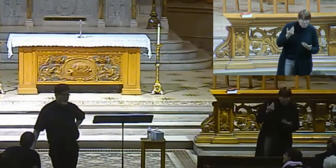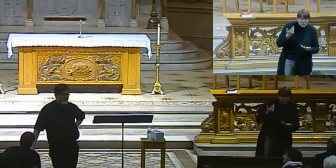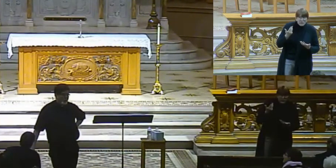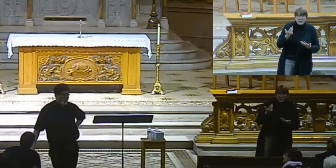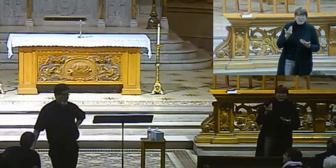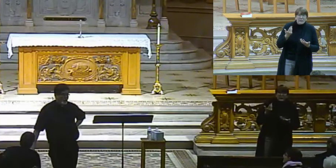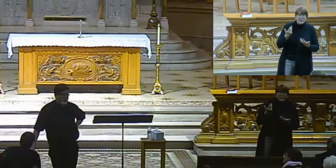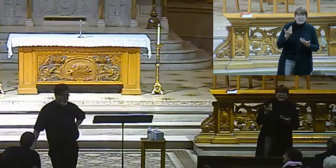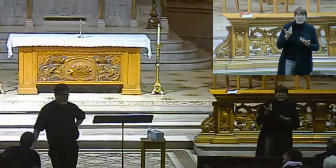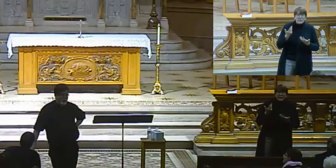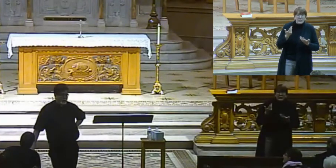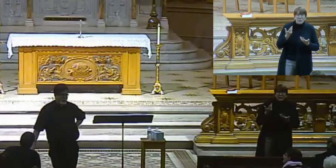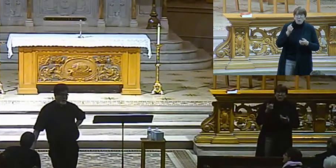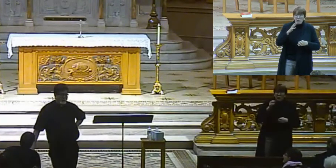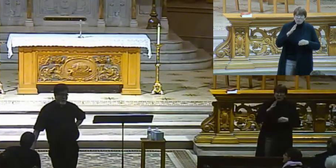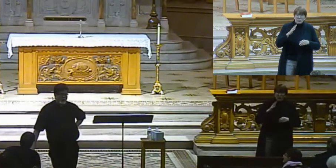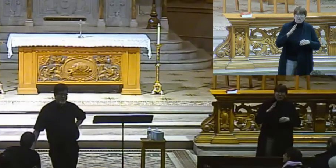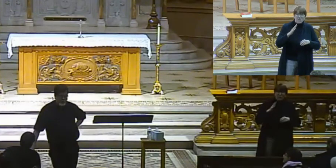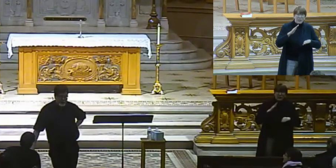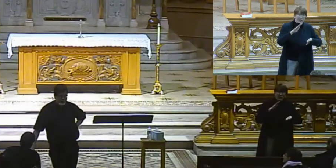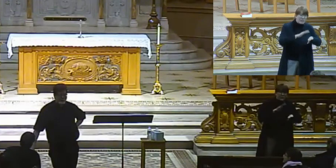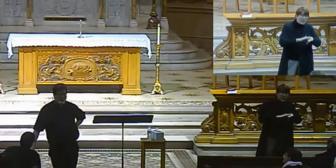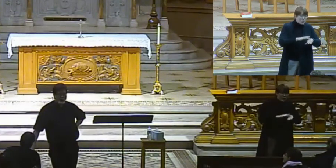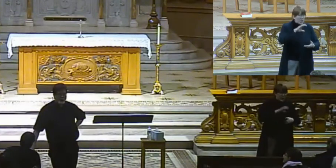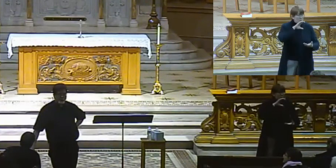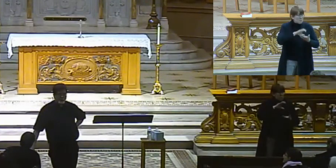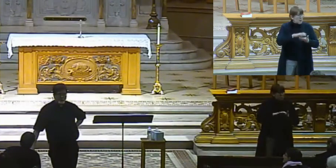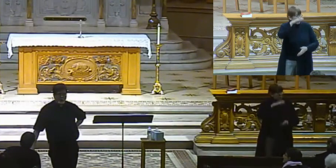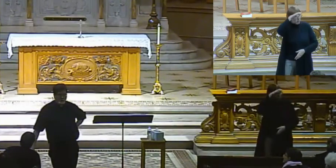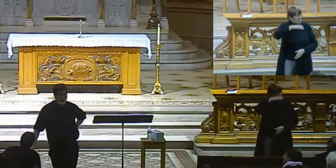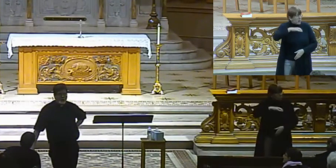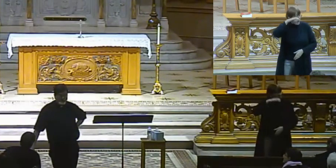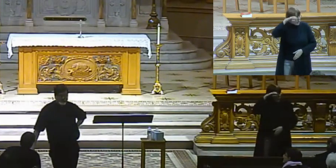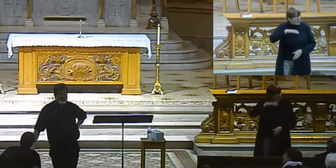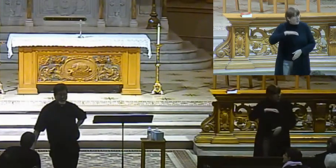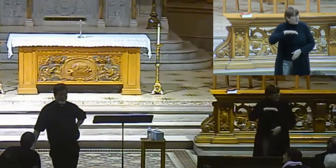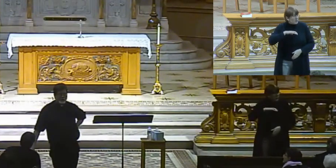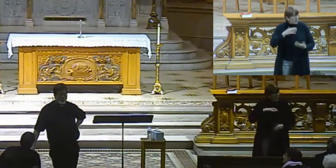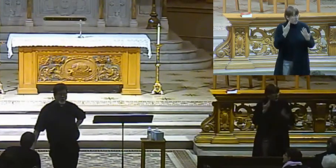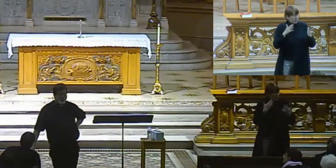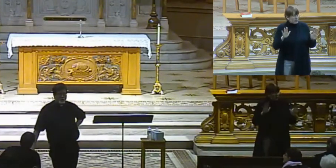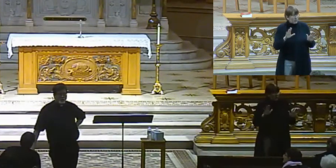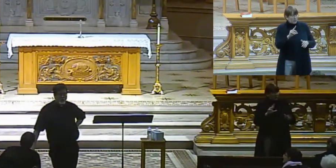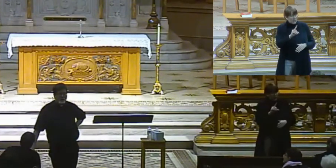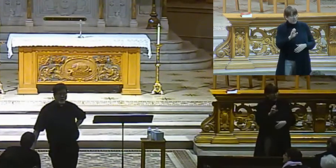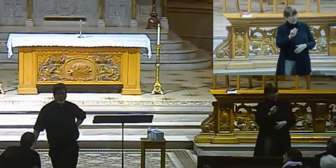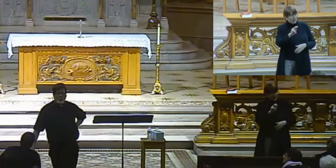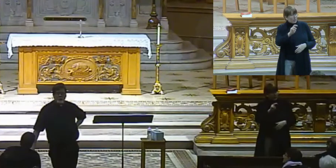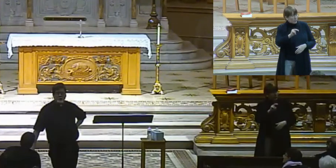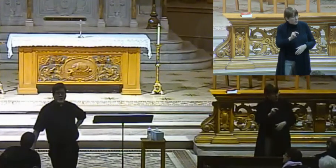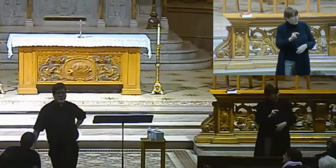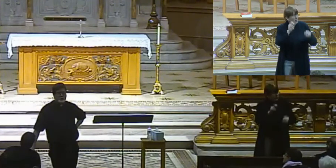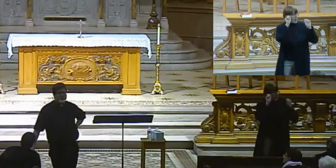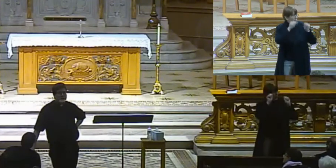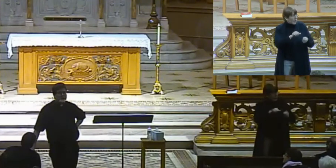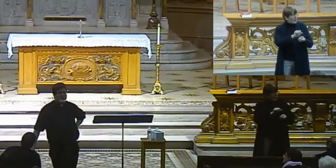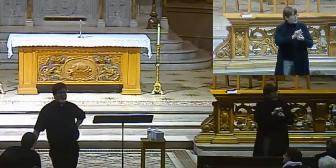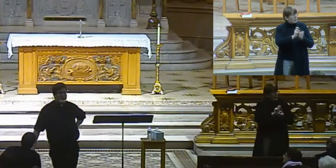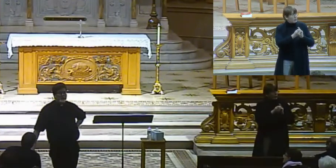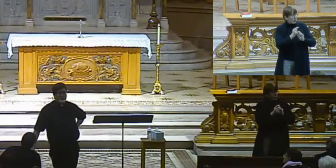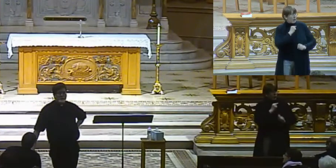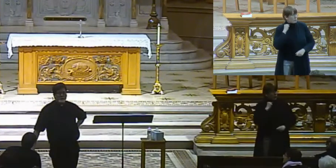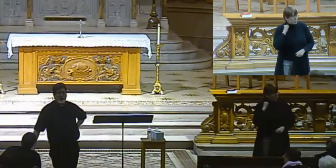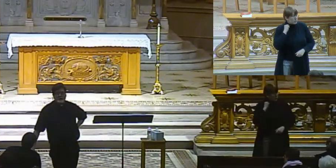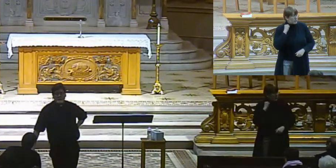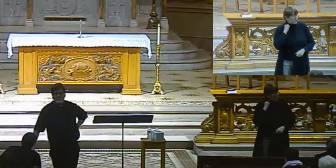ordaining married men, those who are already deacons, so that they could go into those places and